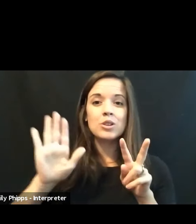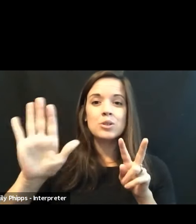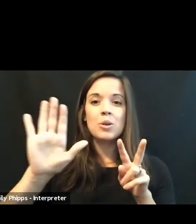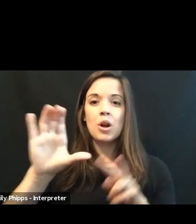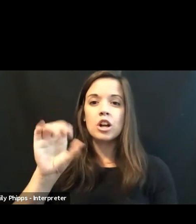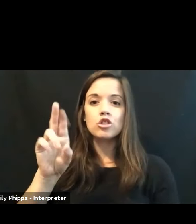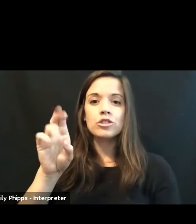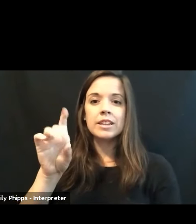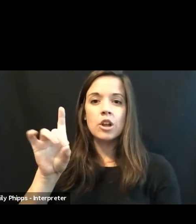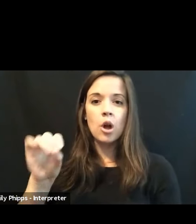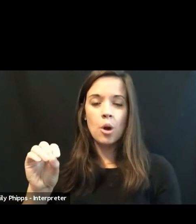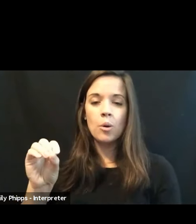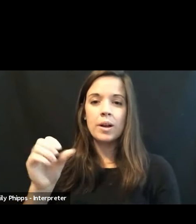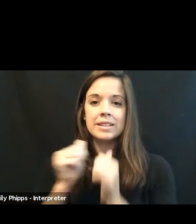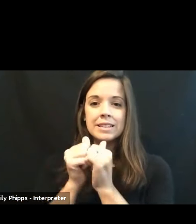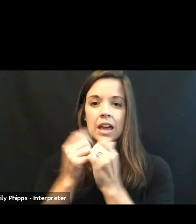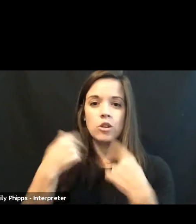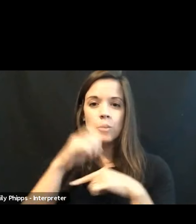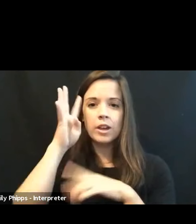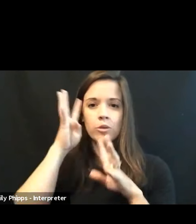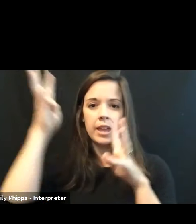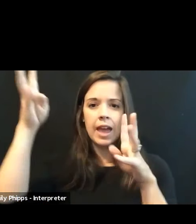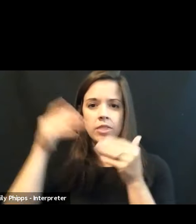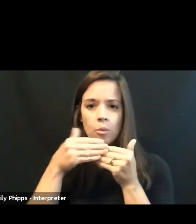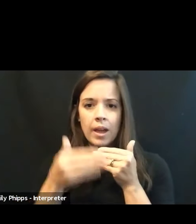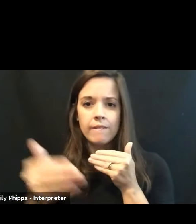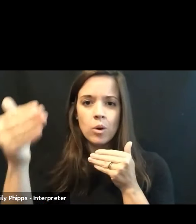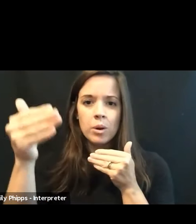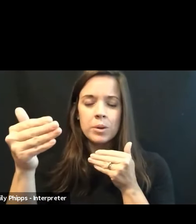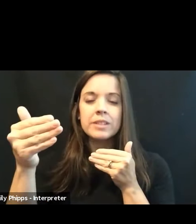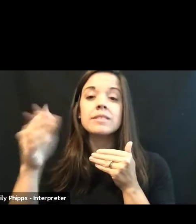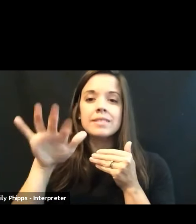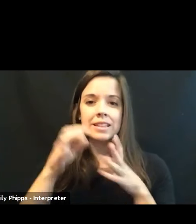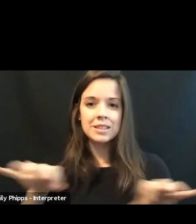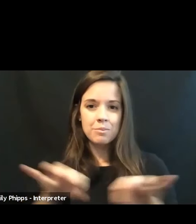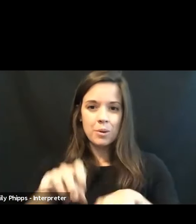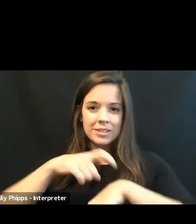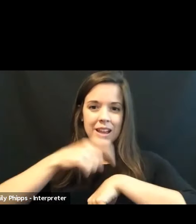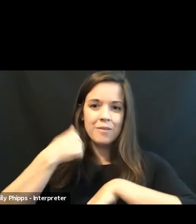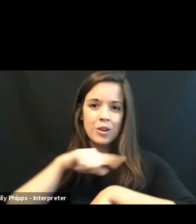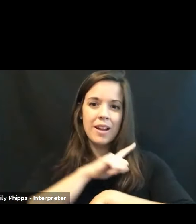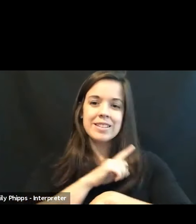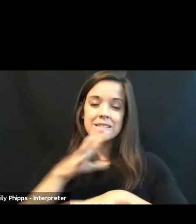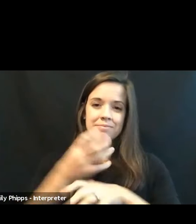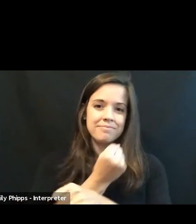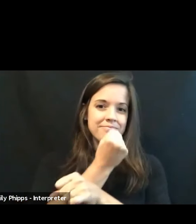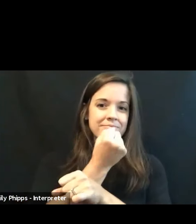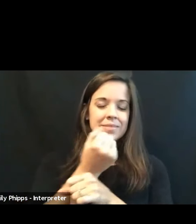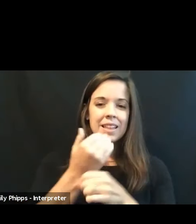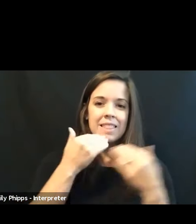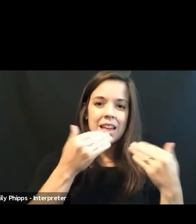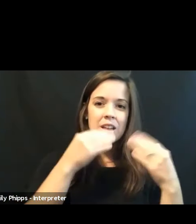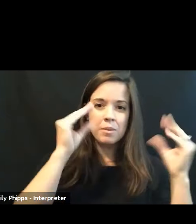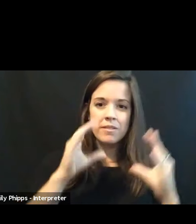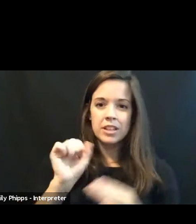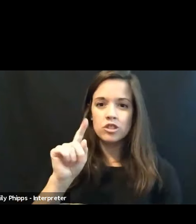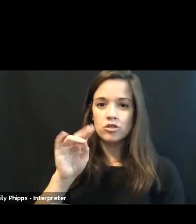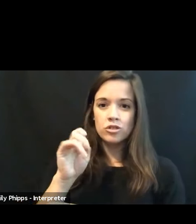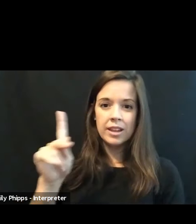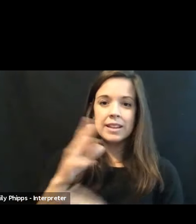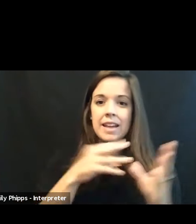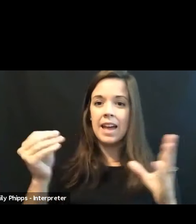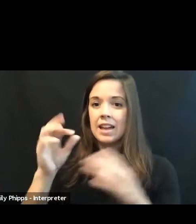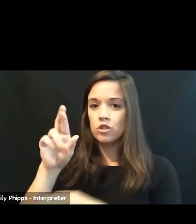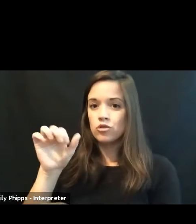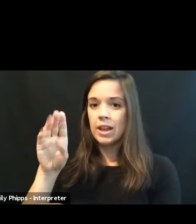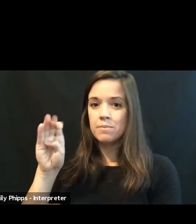create the way forward. I think it's an important time for us to do that. I'd like to thank Professor Strick and Professor Rayburn for